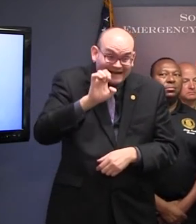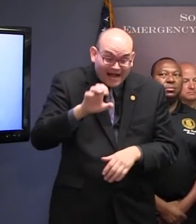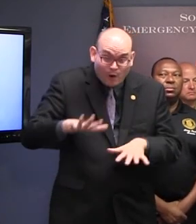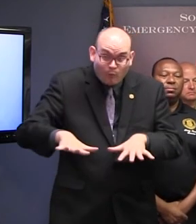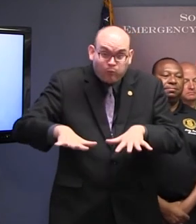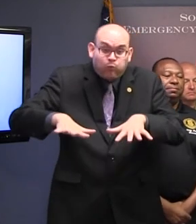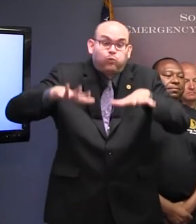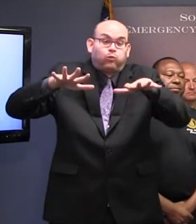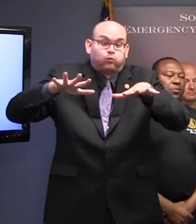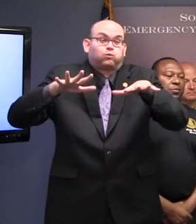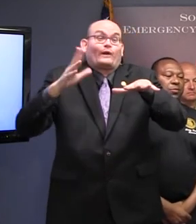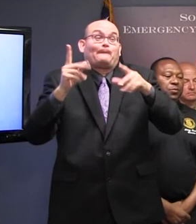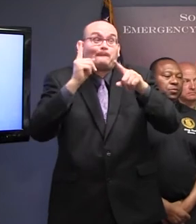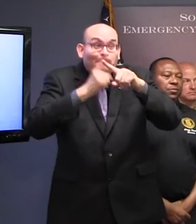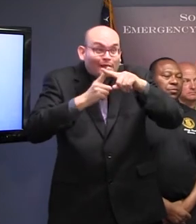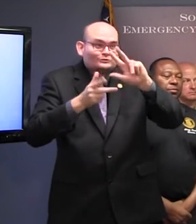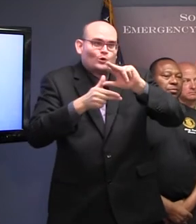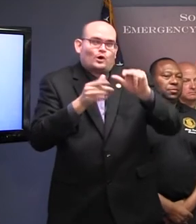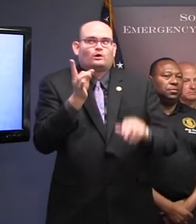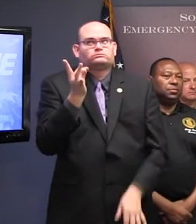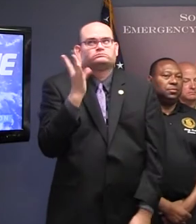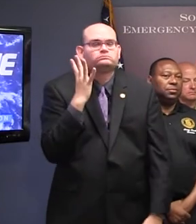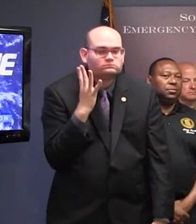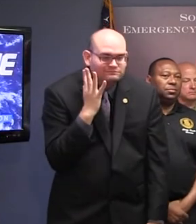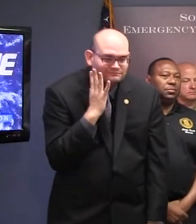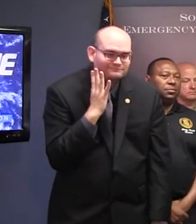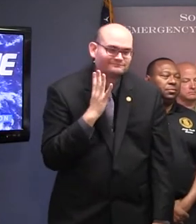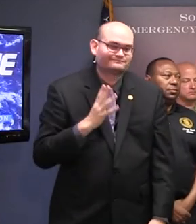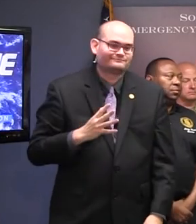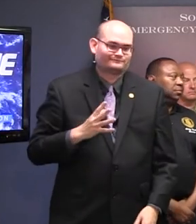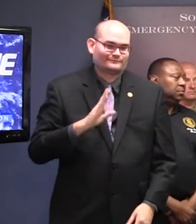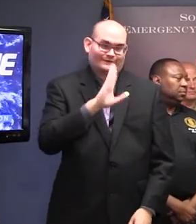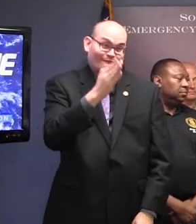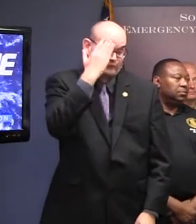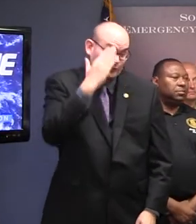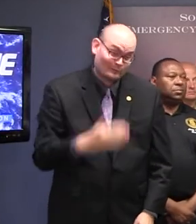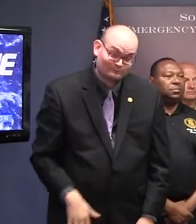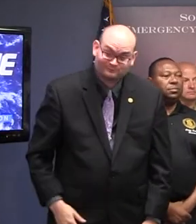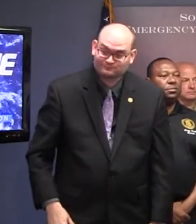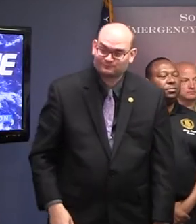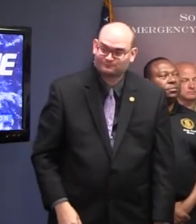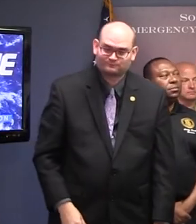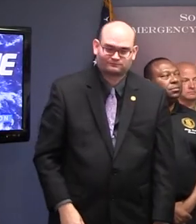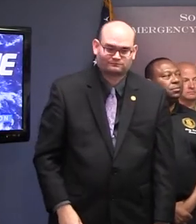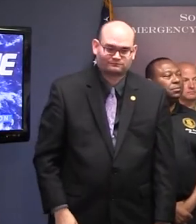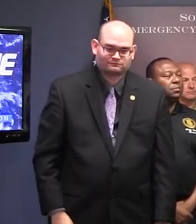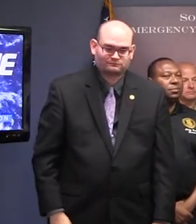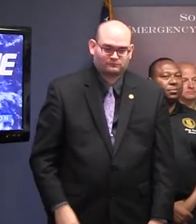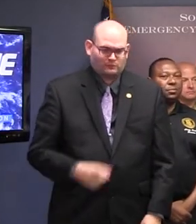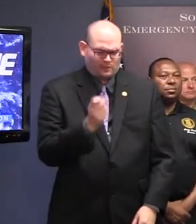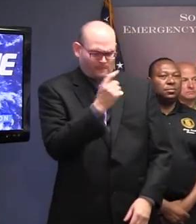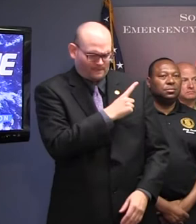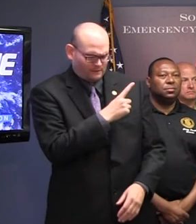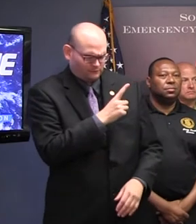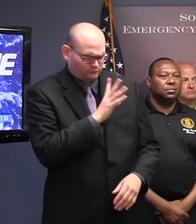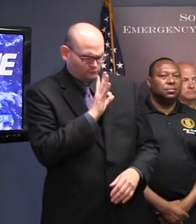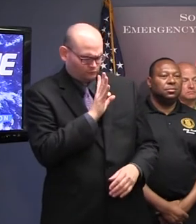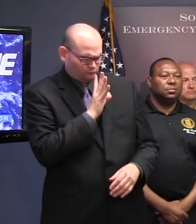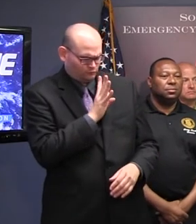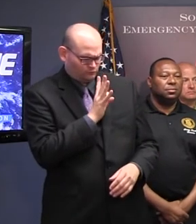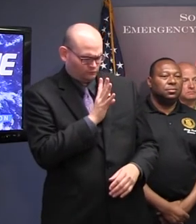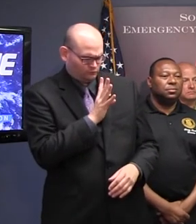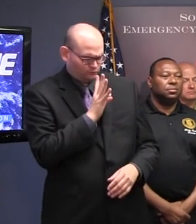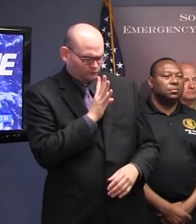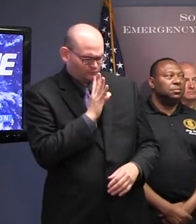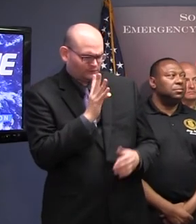Governor, have you spoken to the president yet? And is there an update on the disaster declaration? No, I've spoken to the chief of staff, General